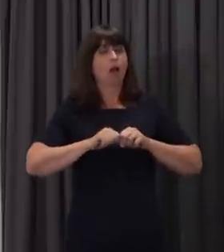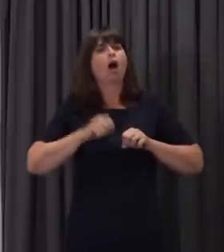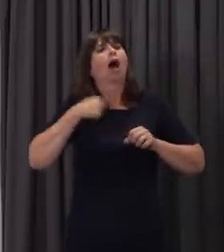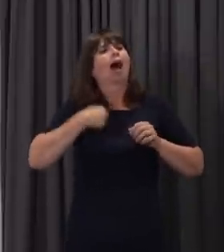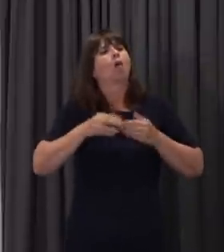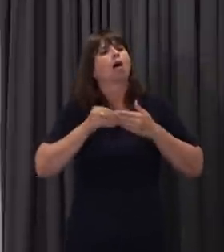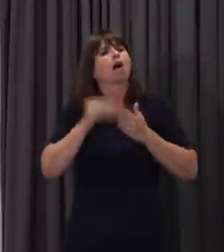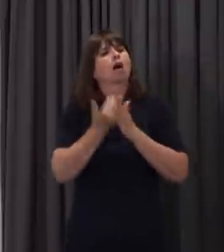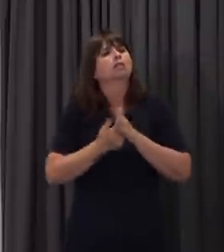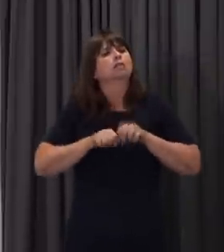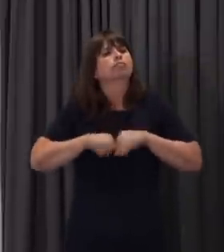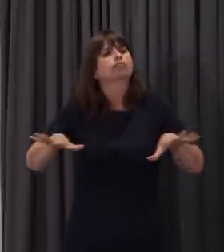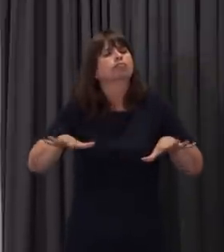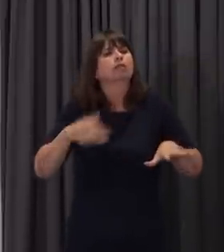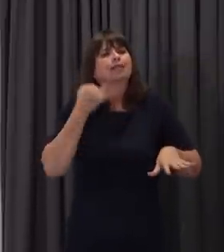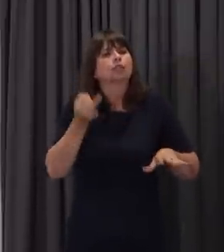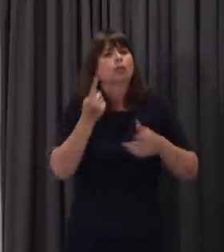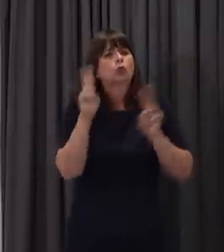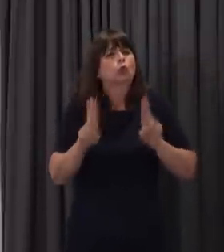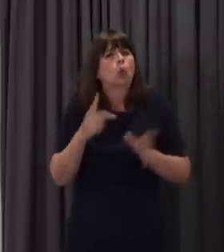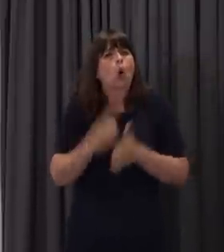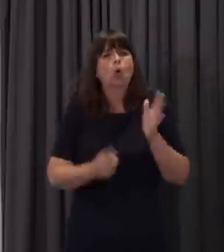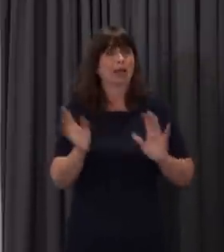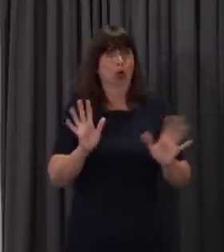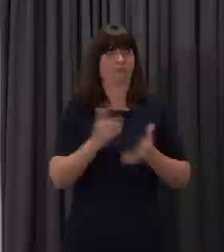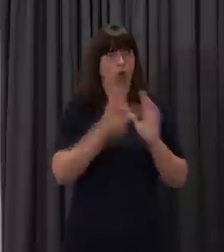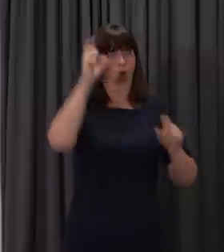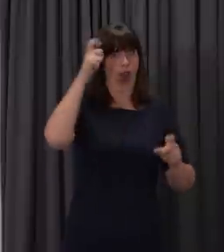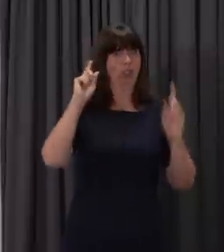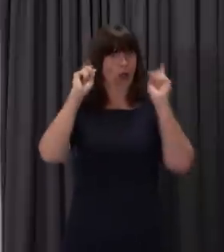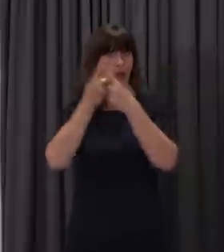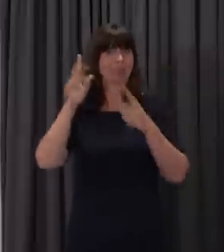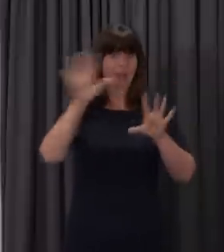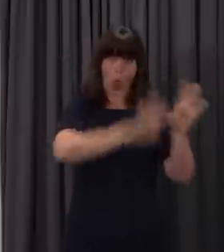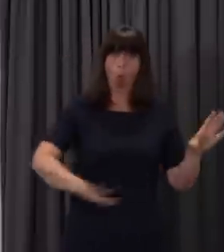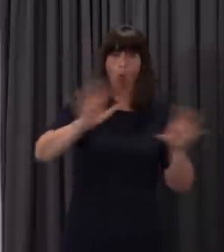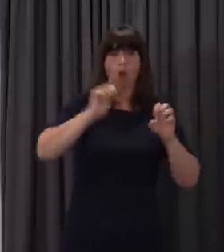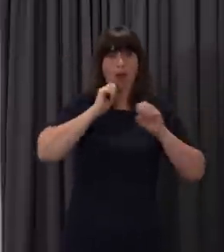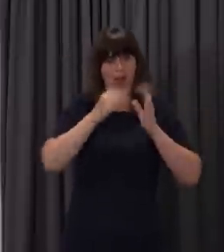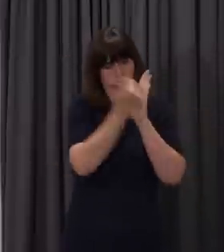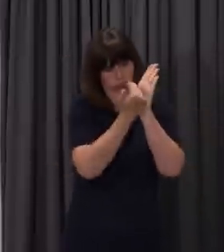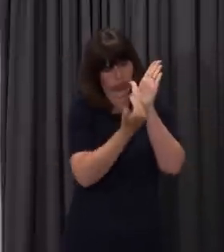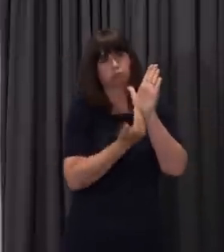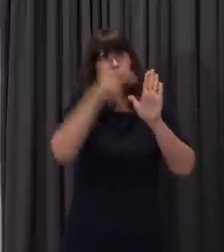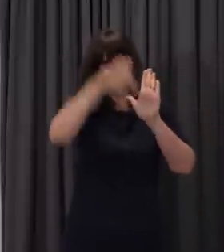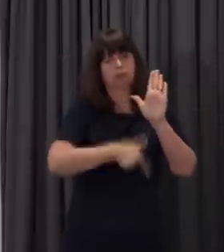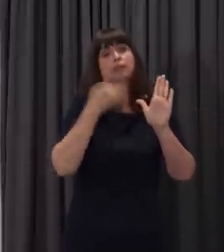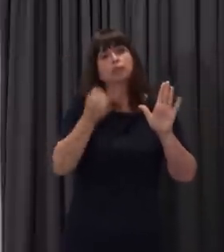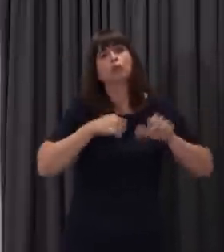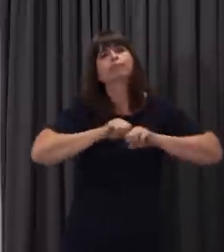not just schools next week, but also for FE and HE. And I know institutions here in Wales are working very, very hard